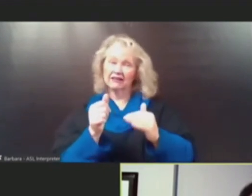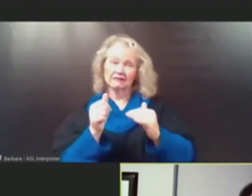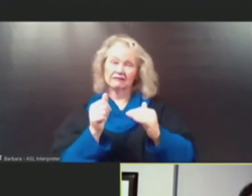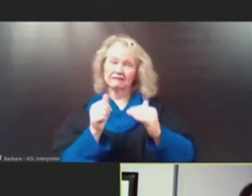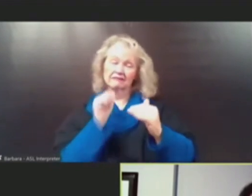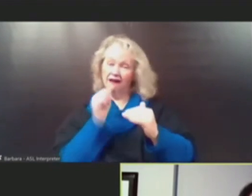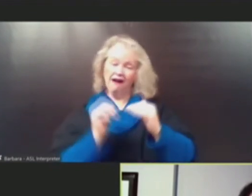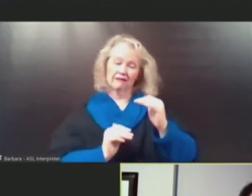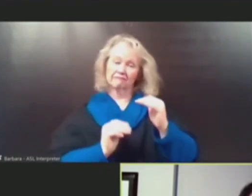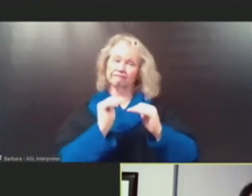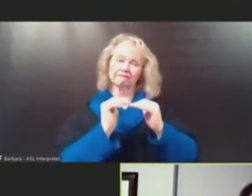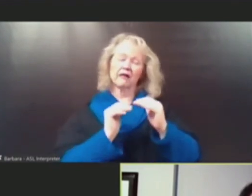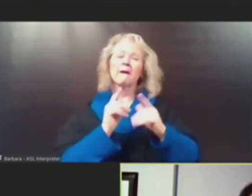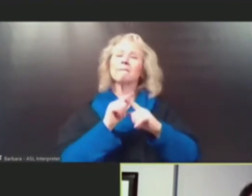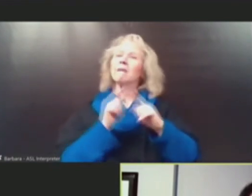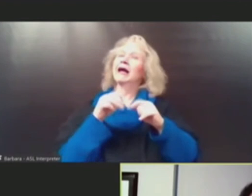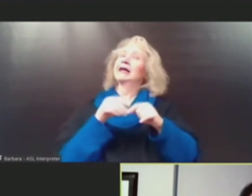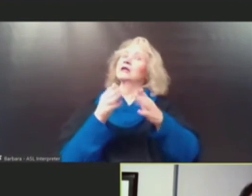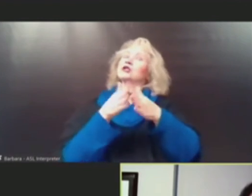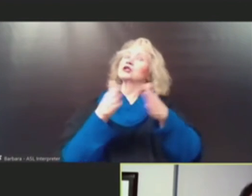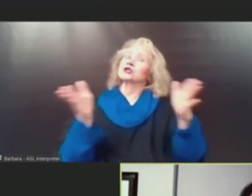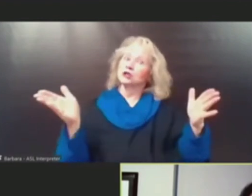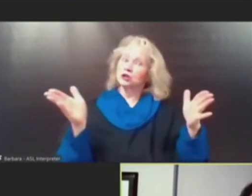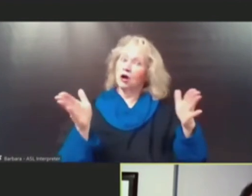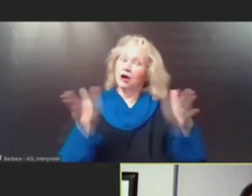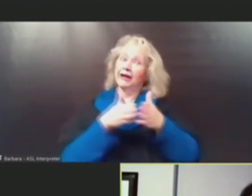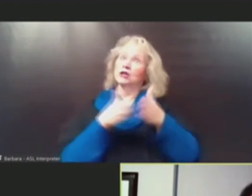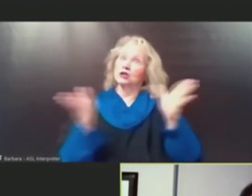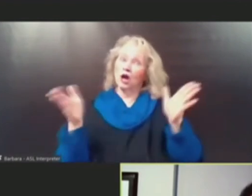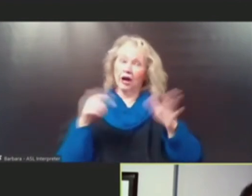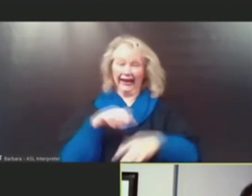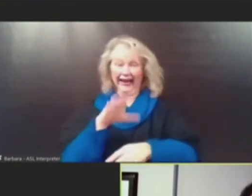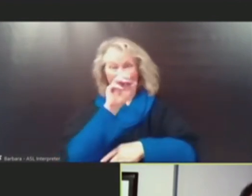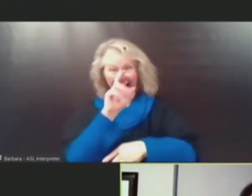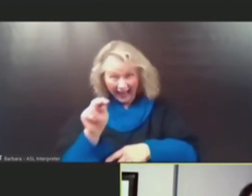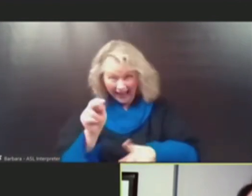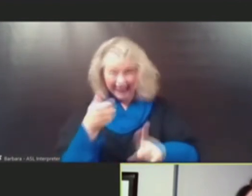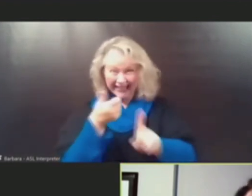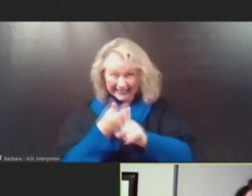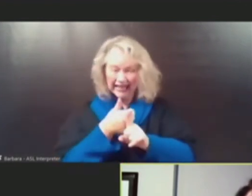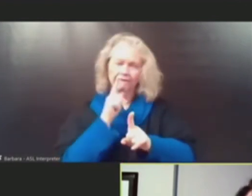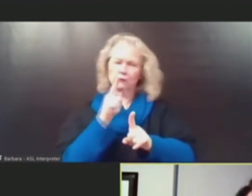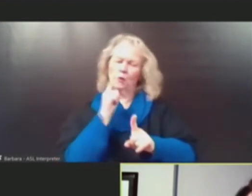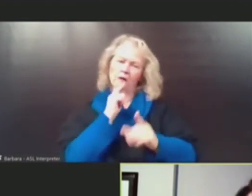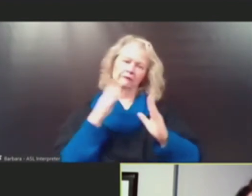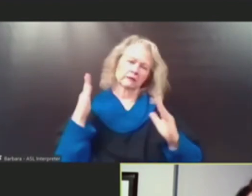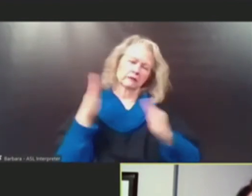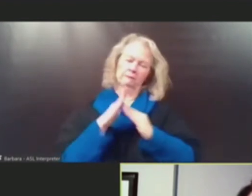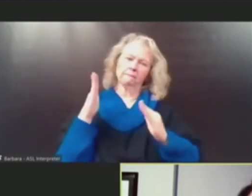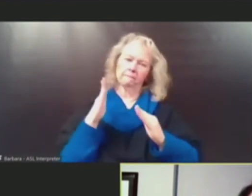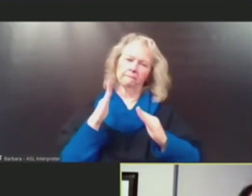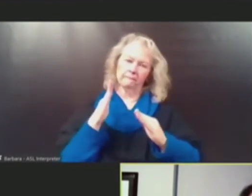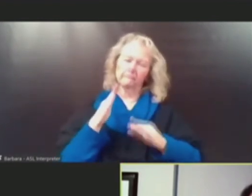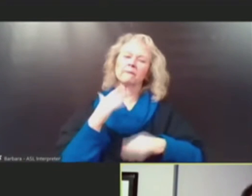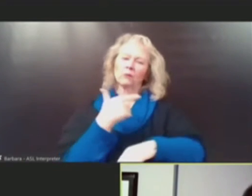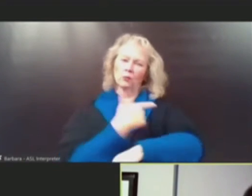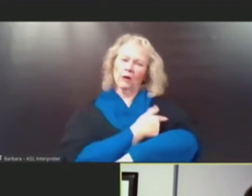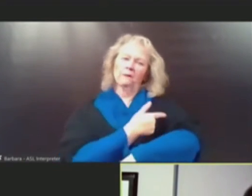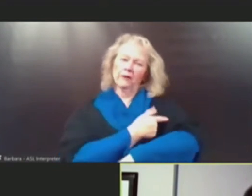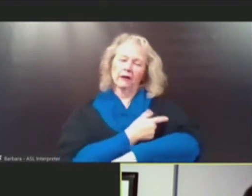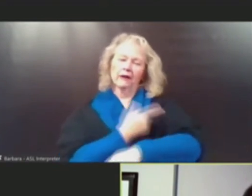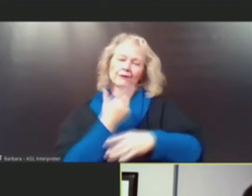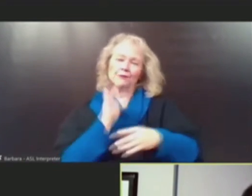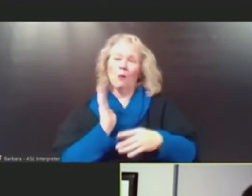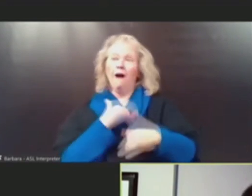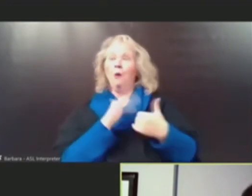as a state, we are one of the most vaccinated and boosted states. So as a population, we are in a much